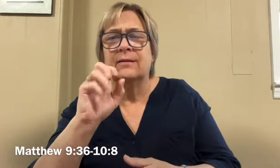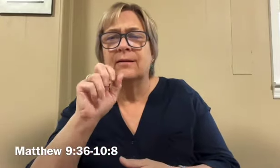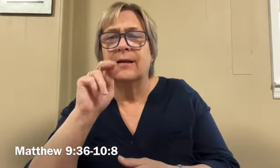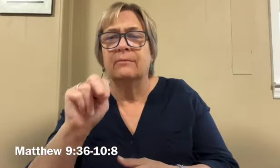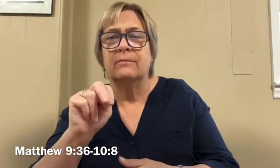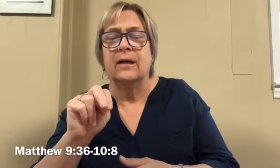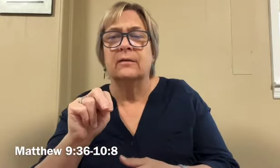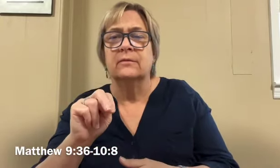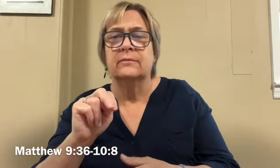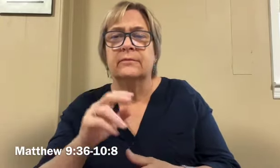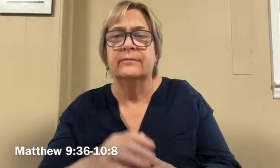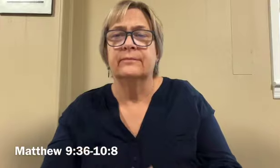demons.